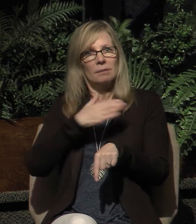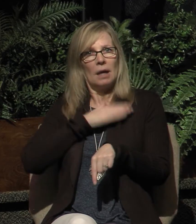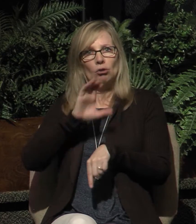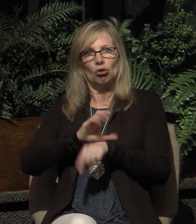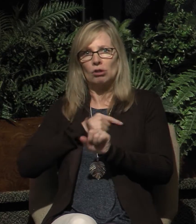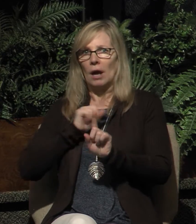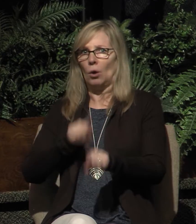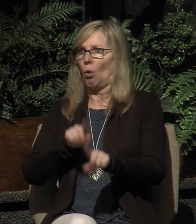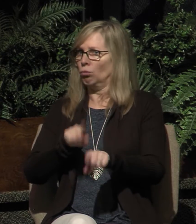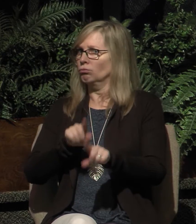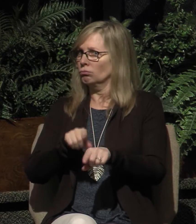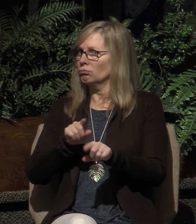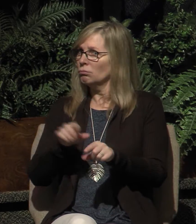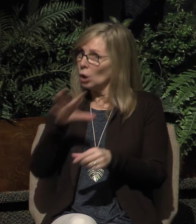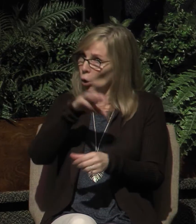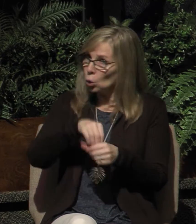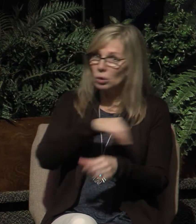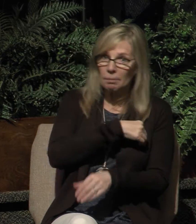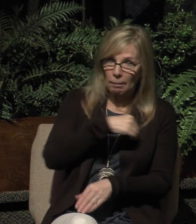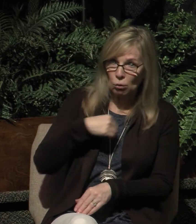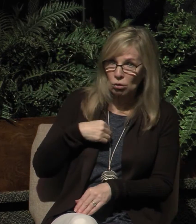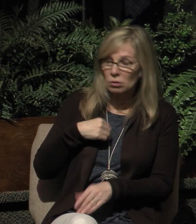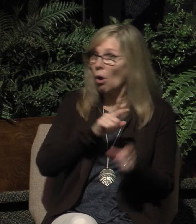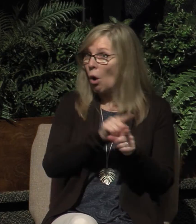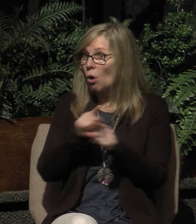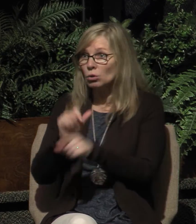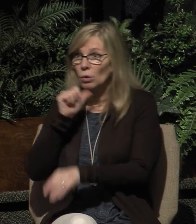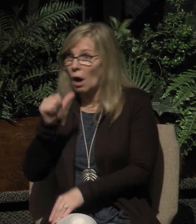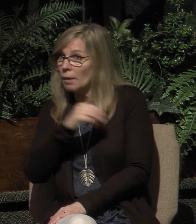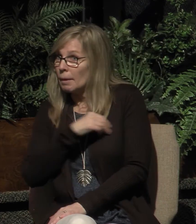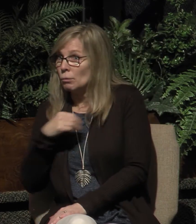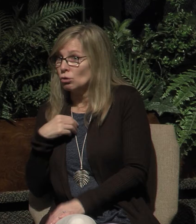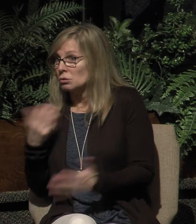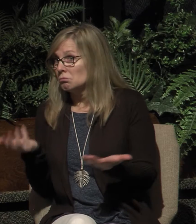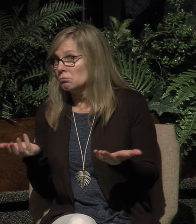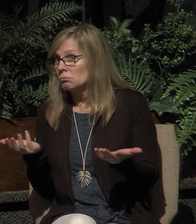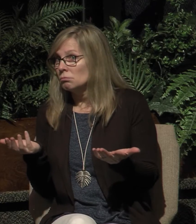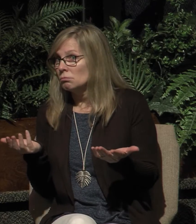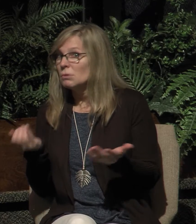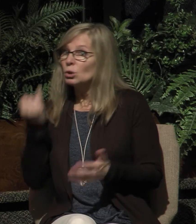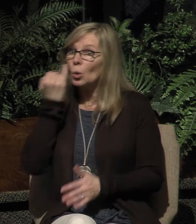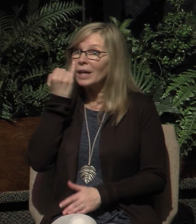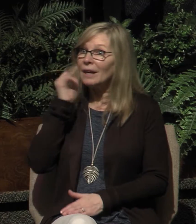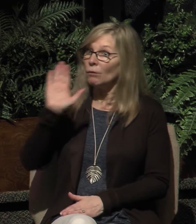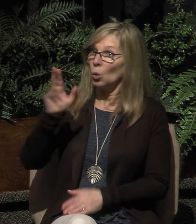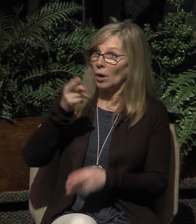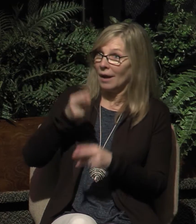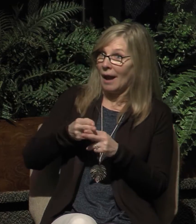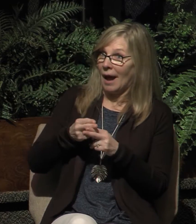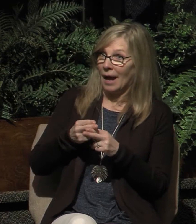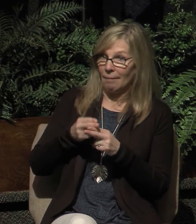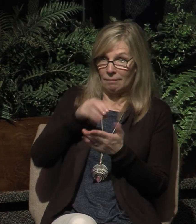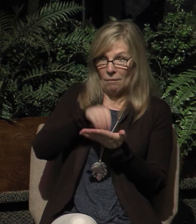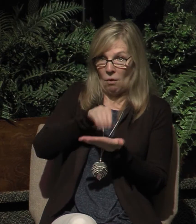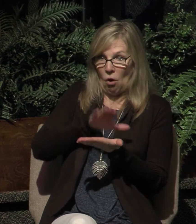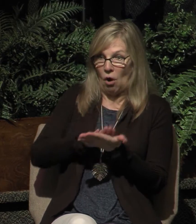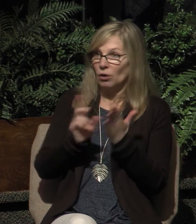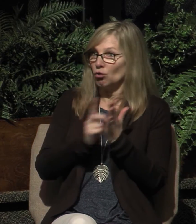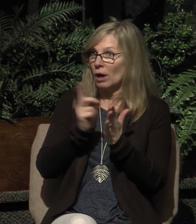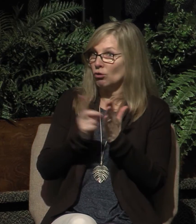all. It includes members and non-members. So, the fact that your name is in the church directory does not